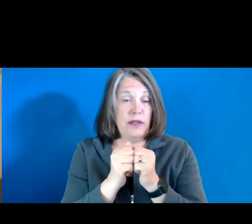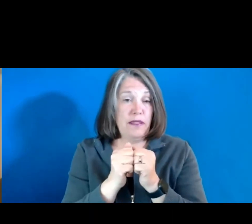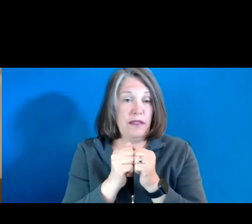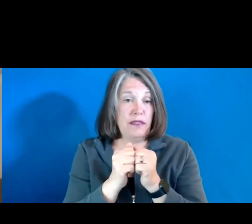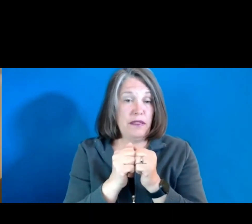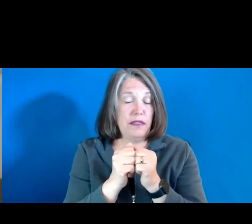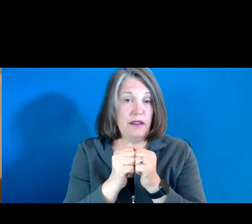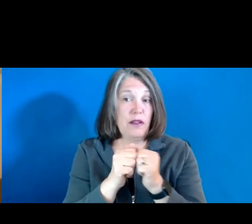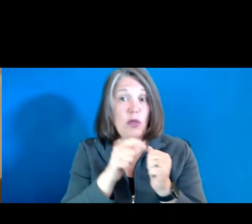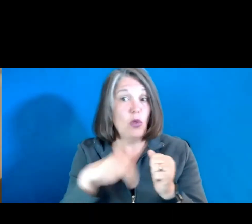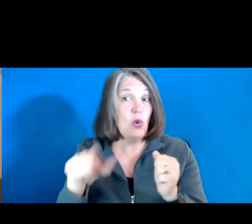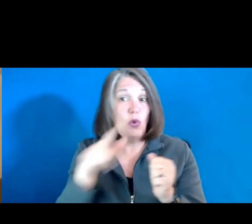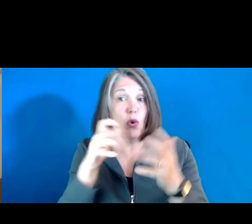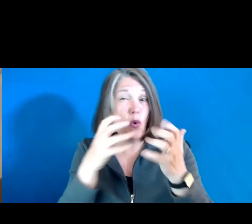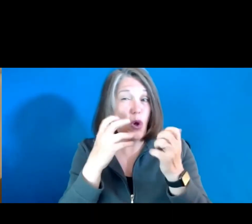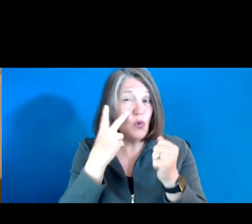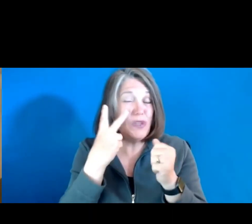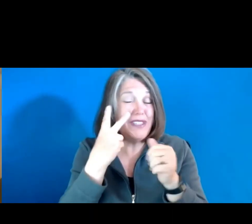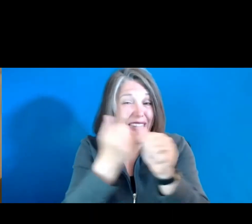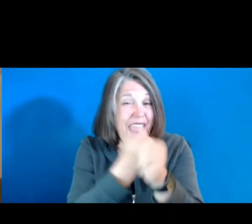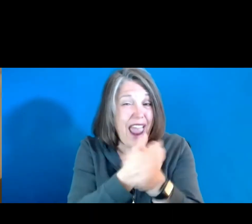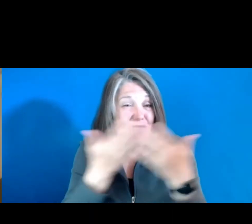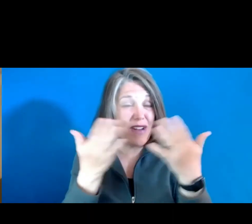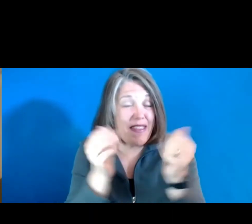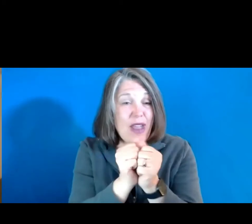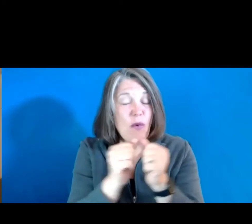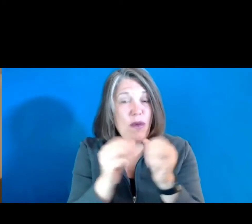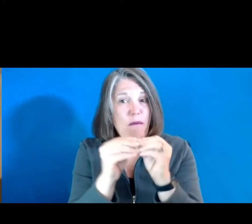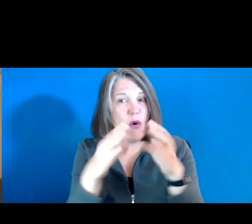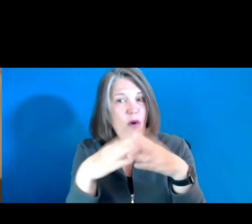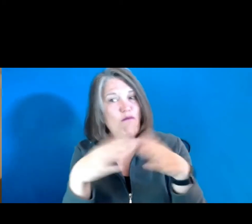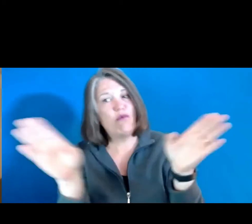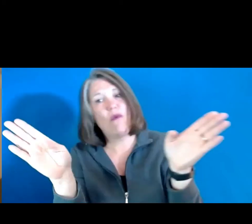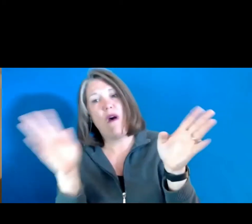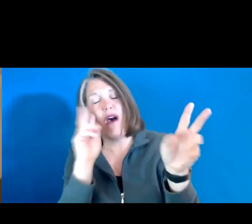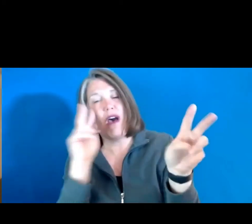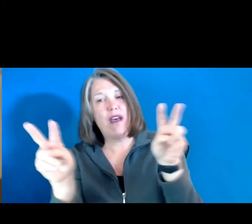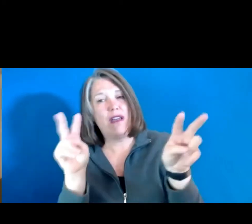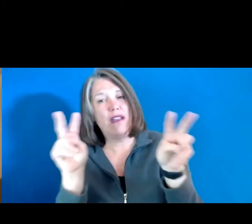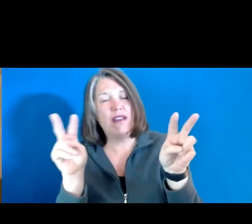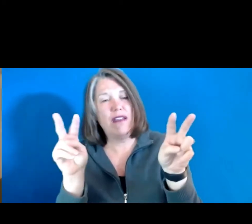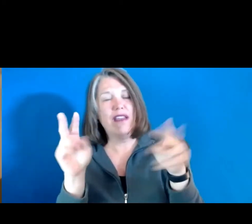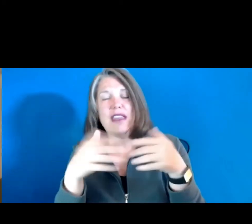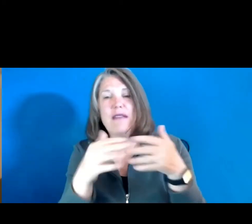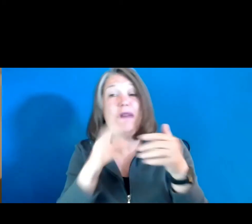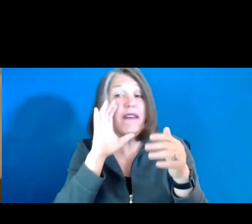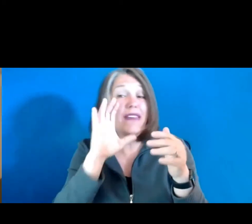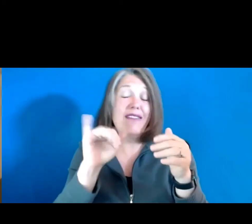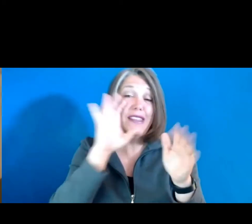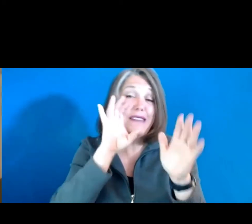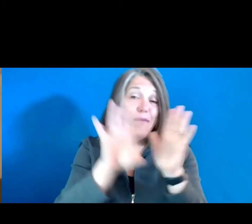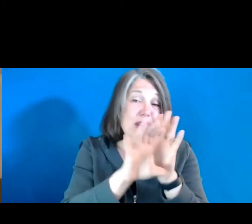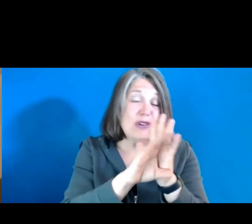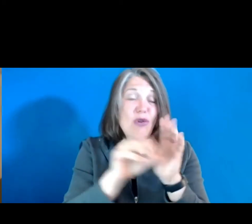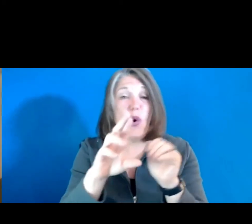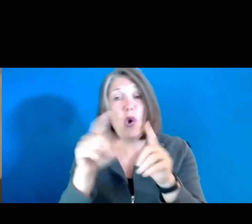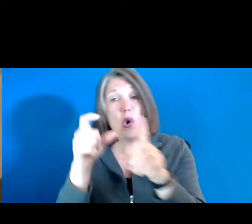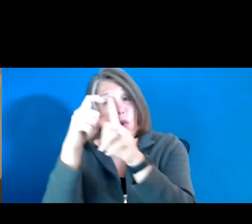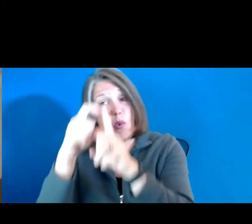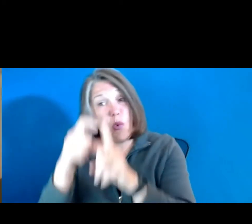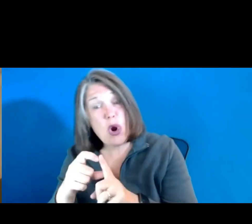those who want to see everything in, with a broader visualization, whether it is pictorial or whether it is word,